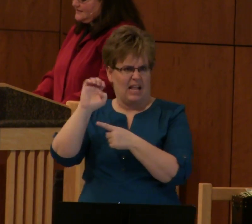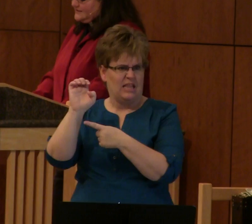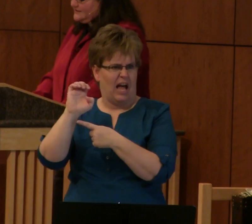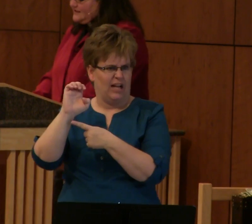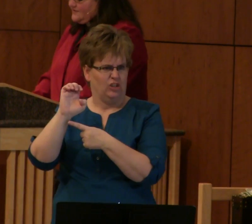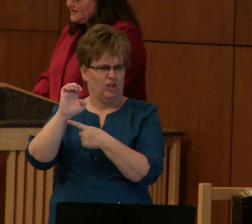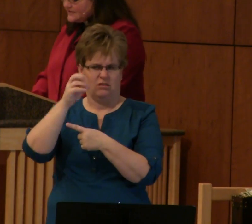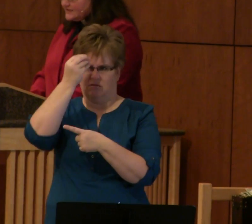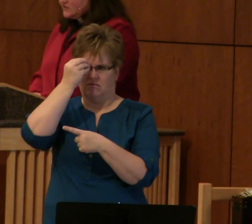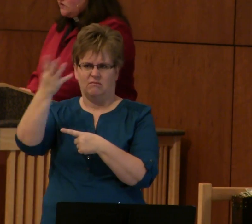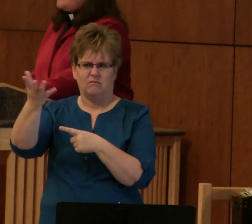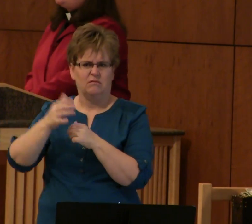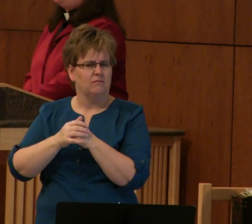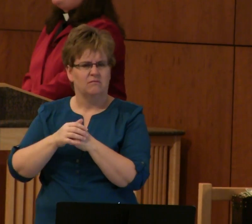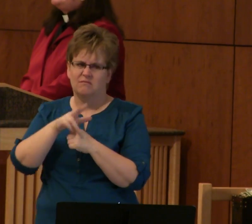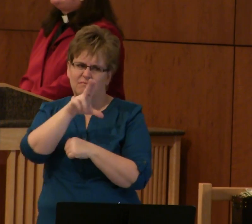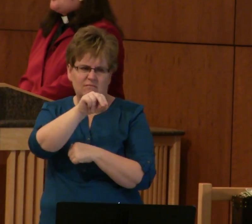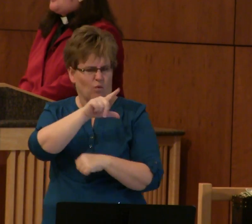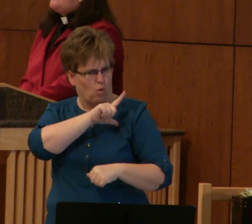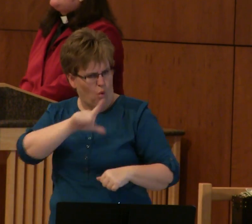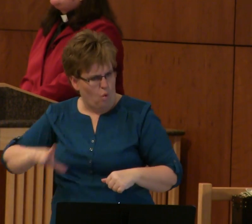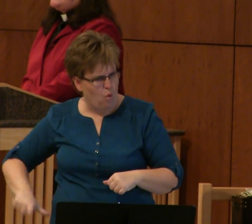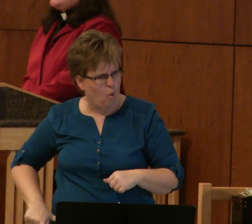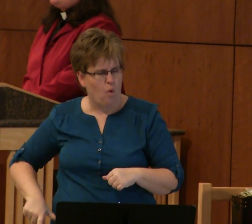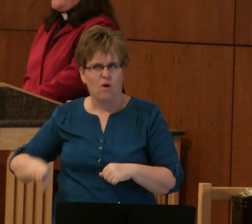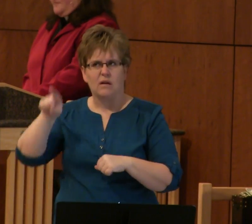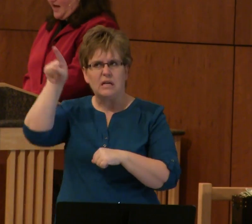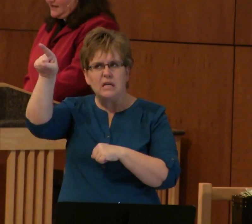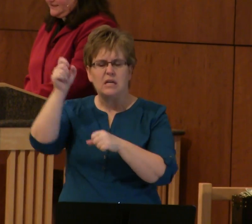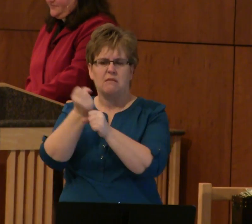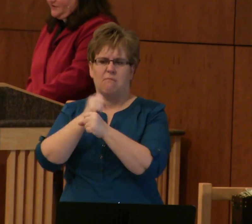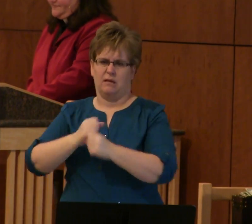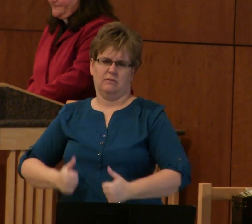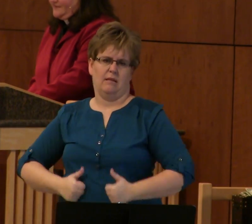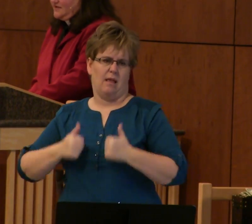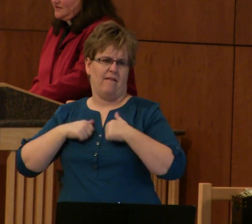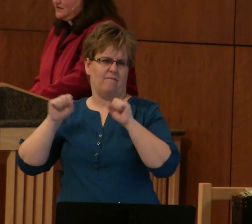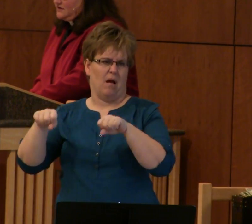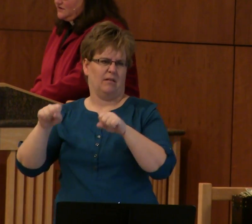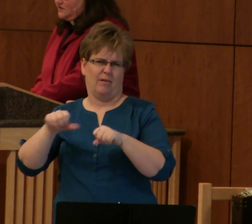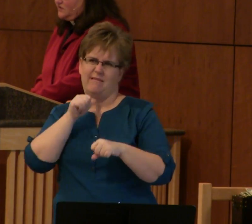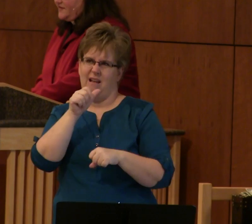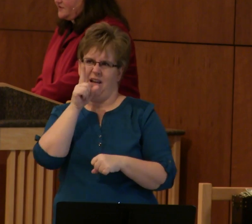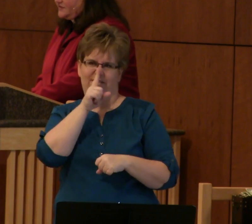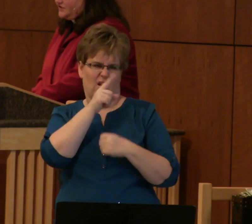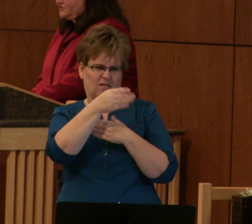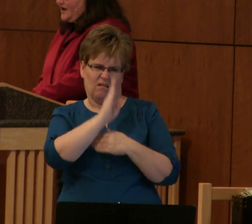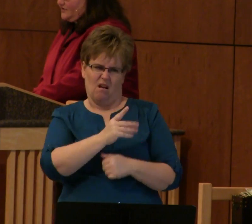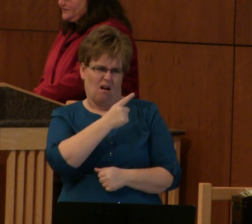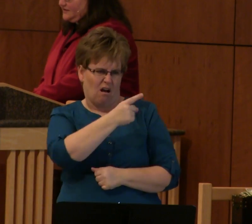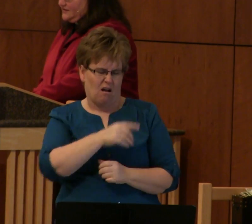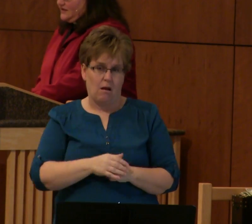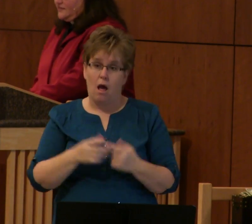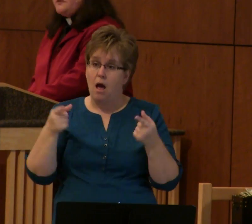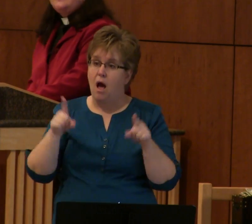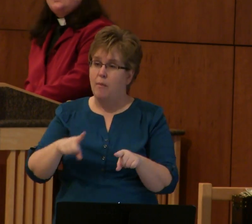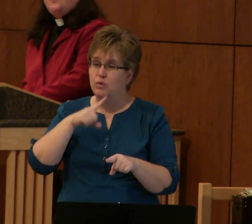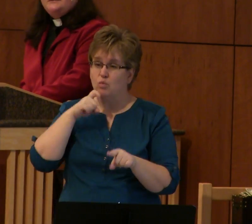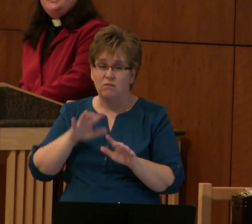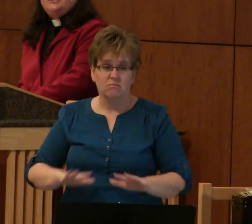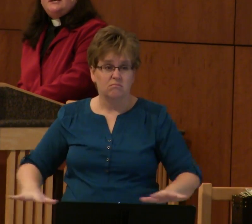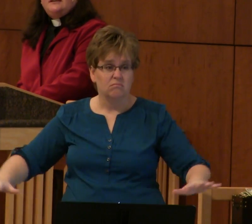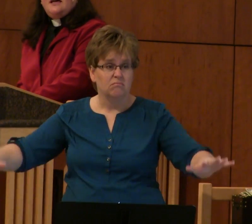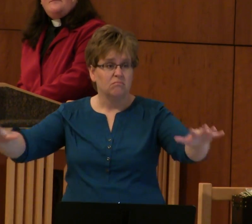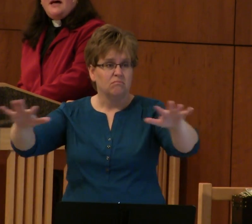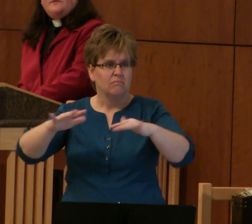says that it is the Lord who makes all life possible. So when there was drought, there